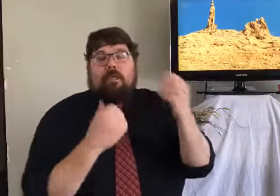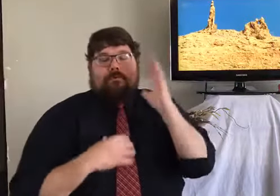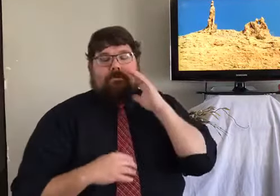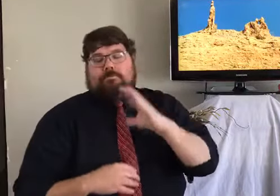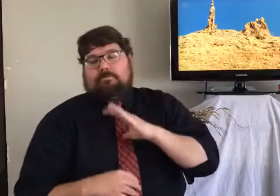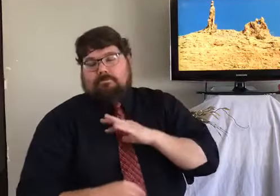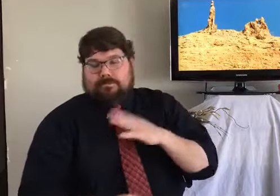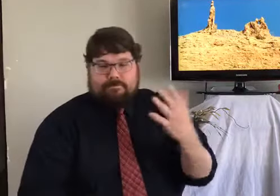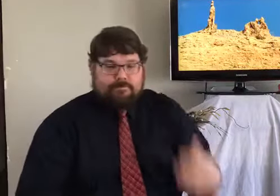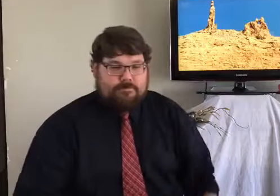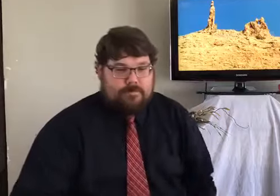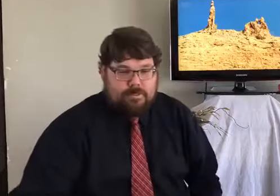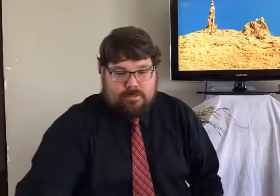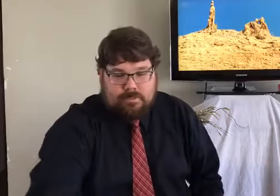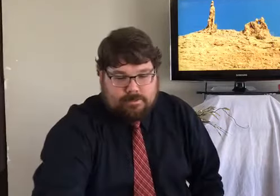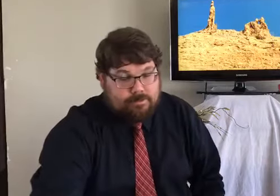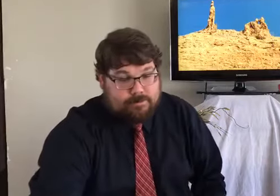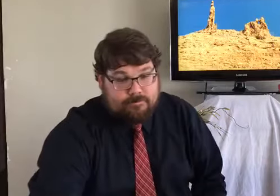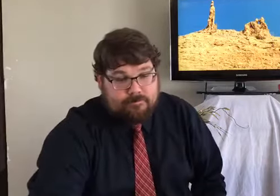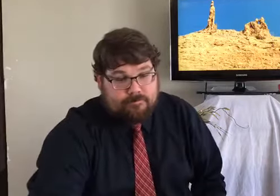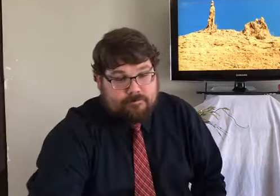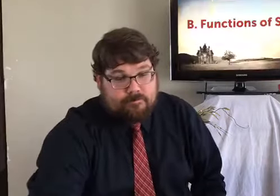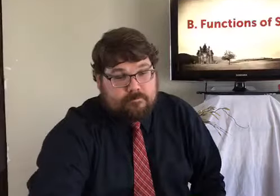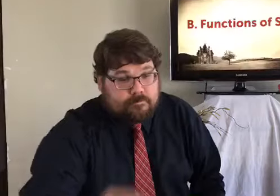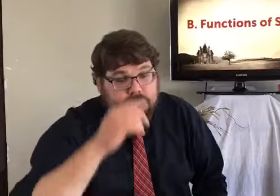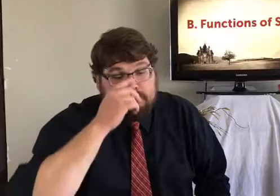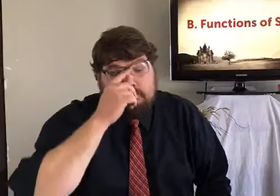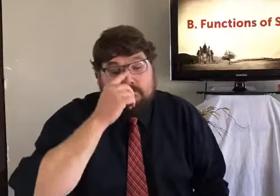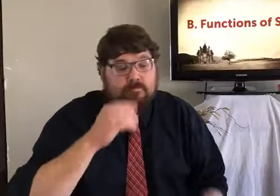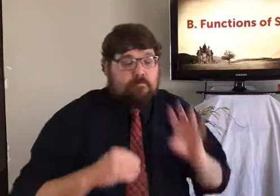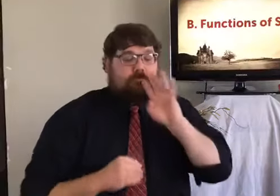that someday I can go and see that and go and tour the Holy Land. would love that.